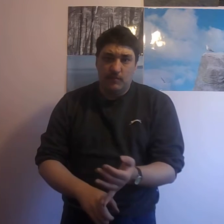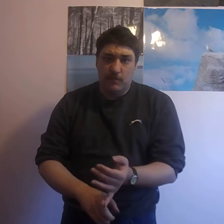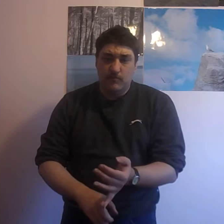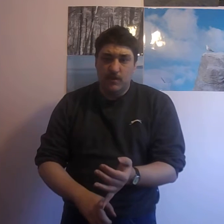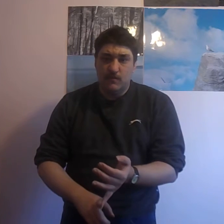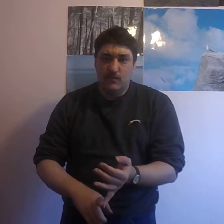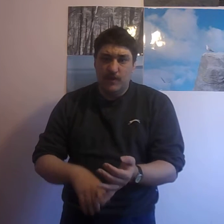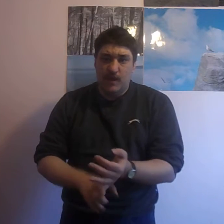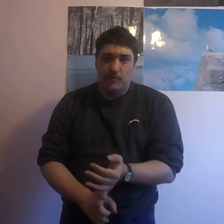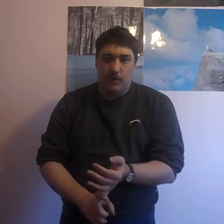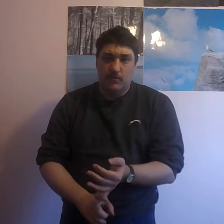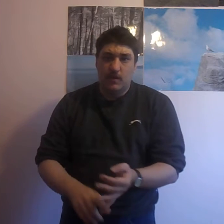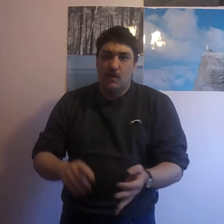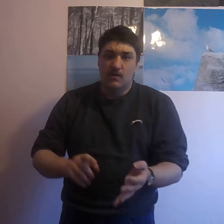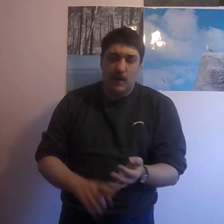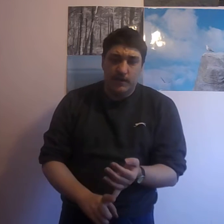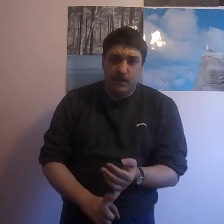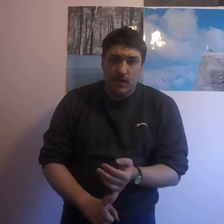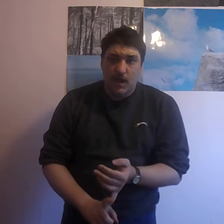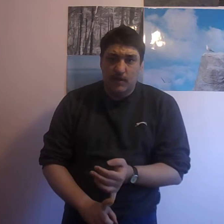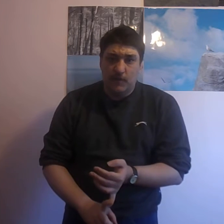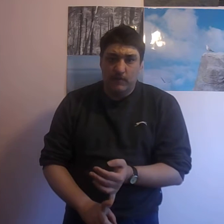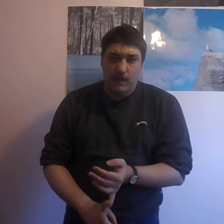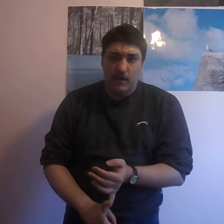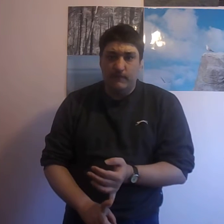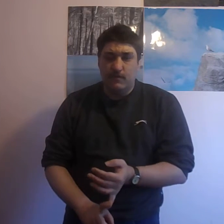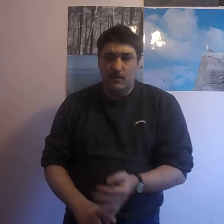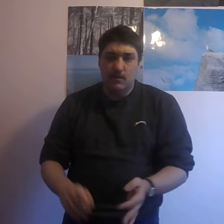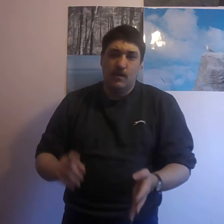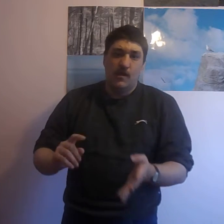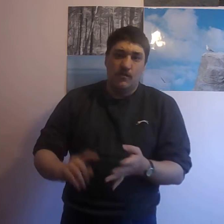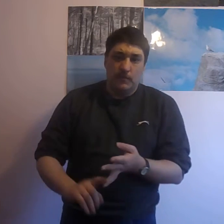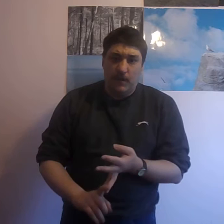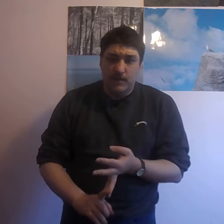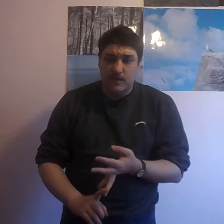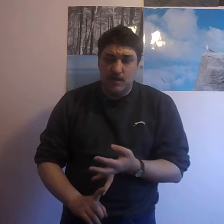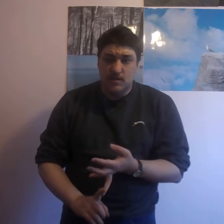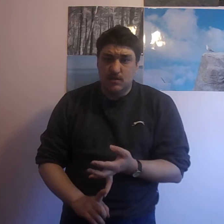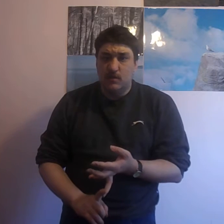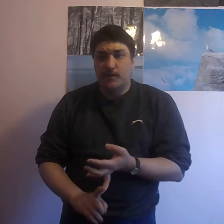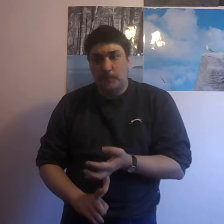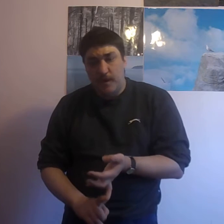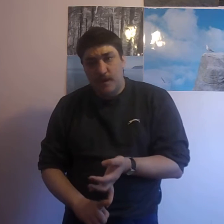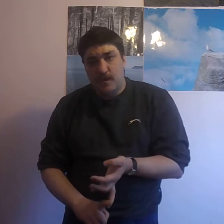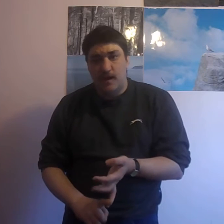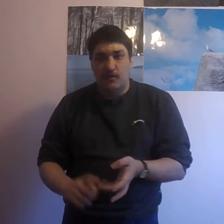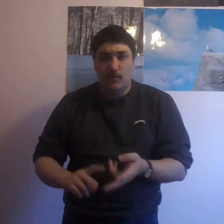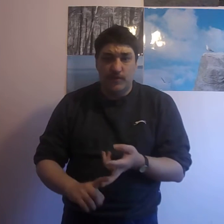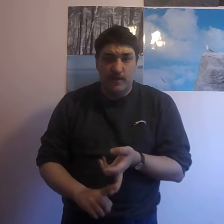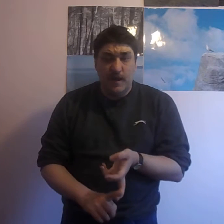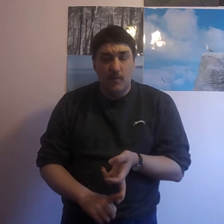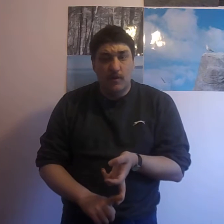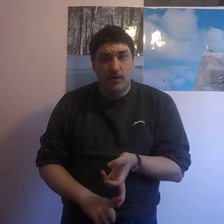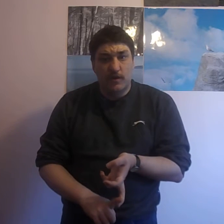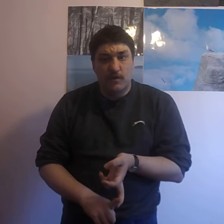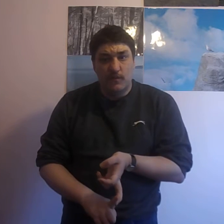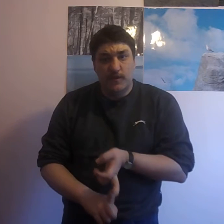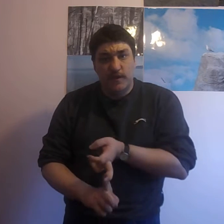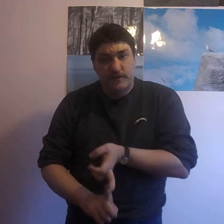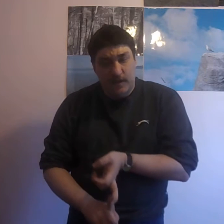with the Xbox you had Xbox Live. With the PlayStation you had the PSN. With the network, with the Nintendo